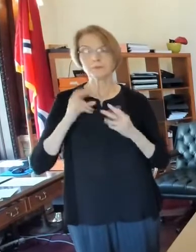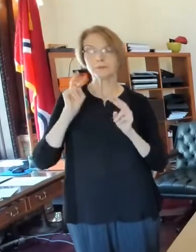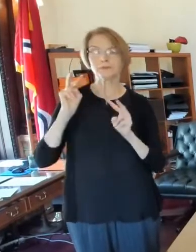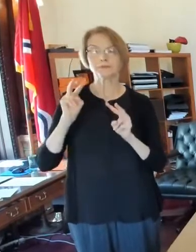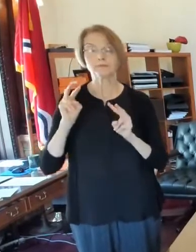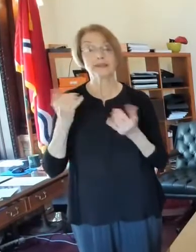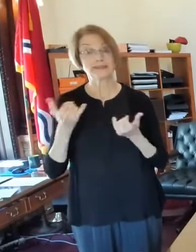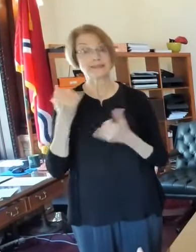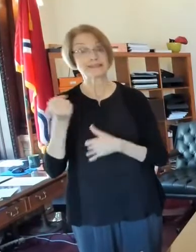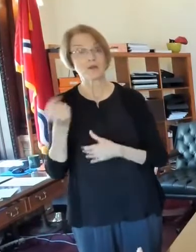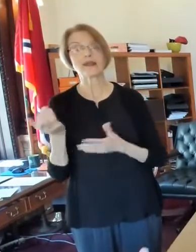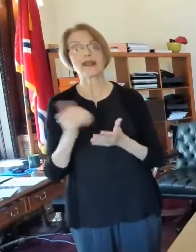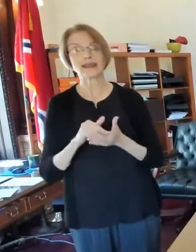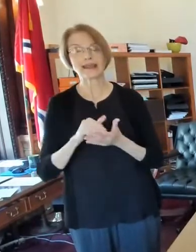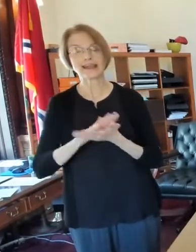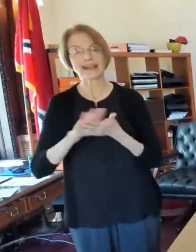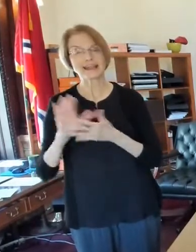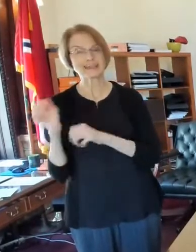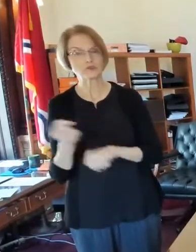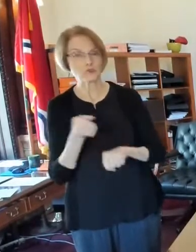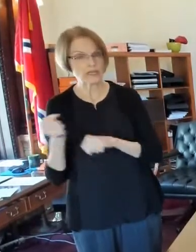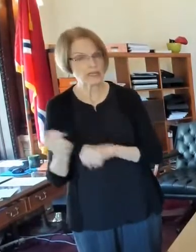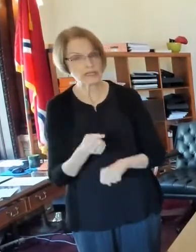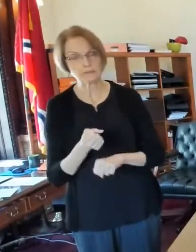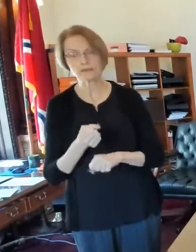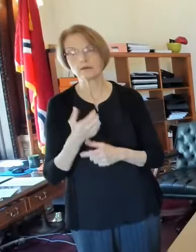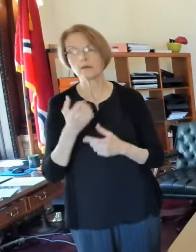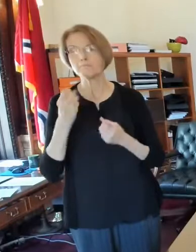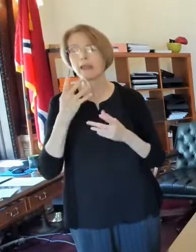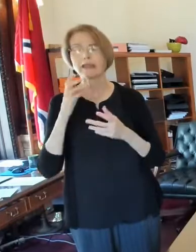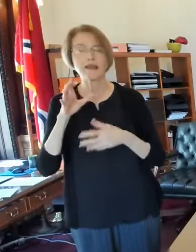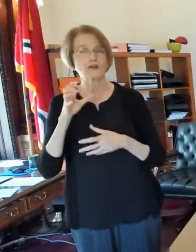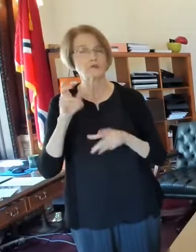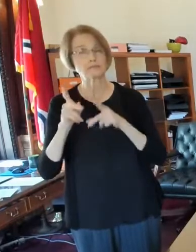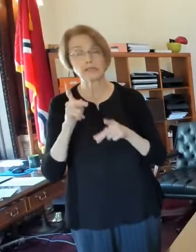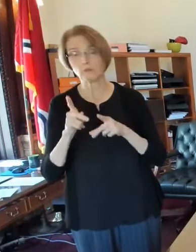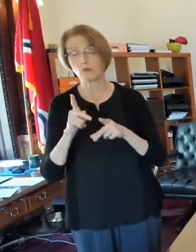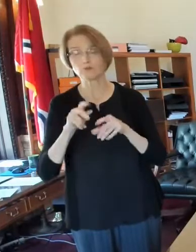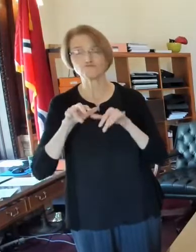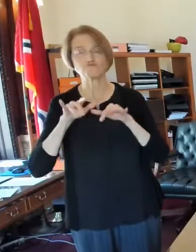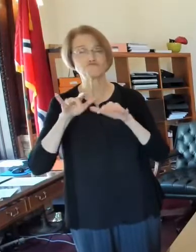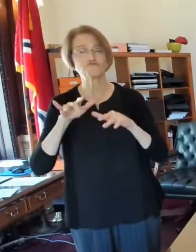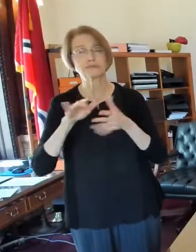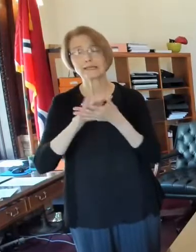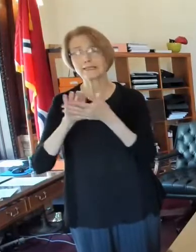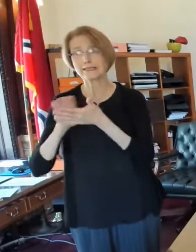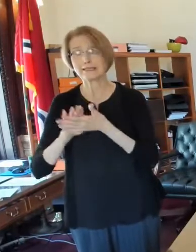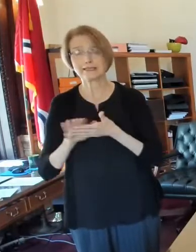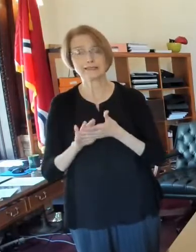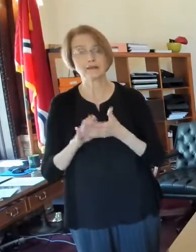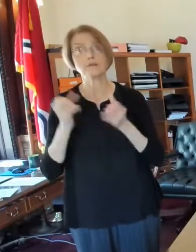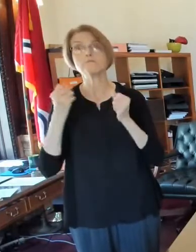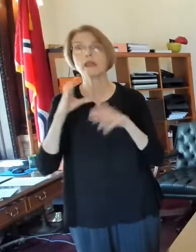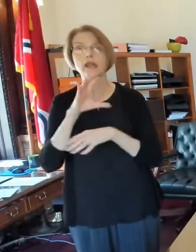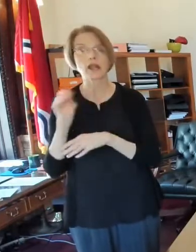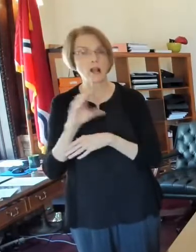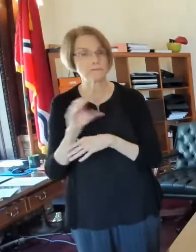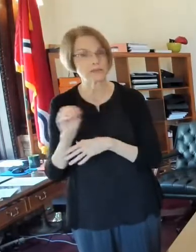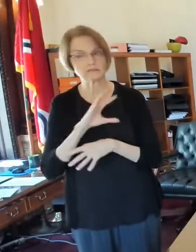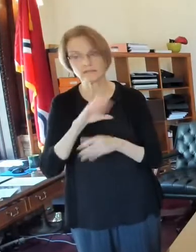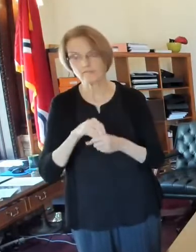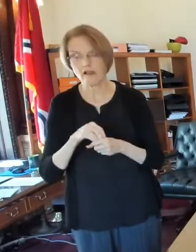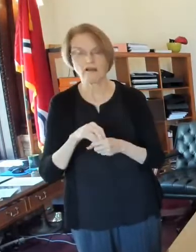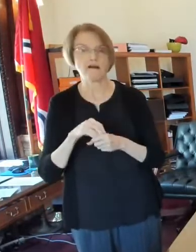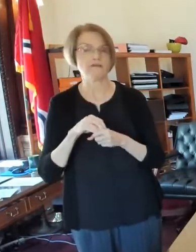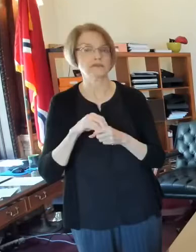another clean sweep. Hundreds of people will be there helping to clean the area. Dozens of companies will be there